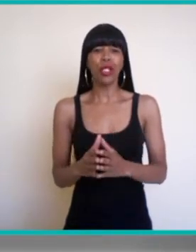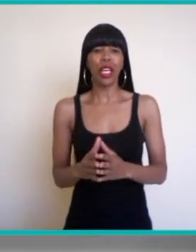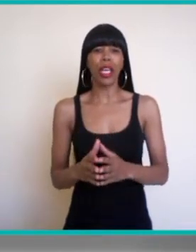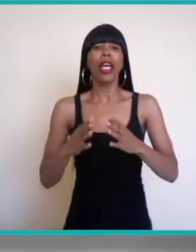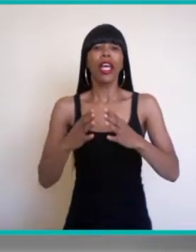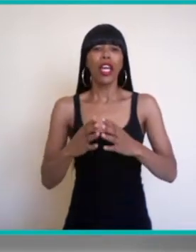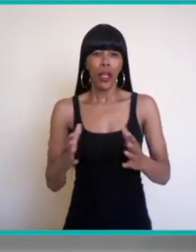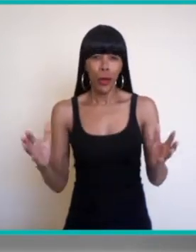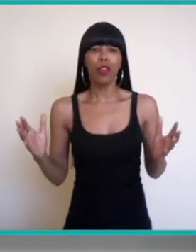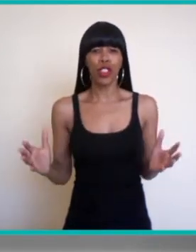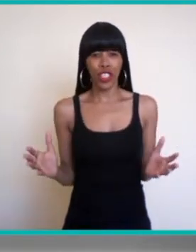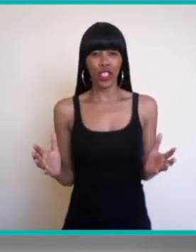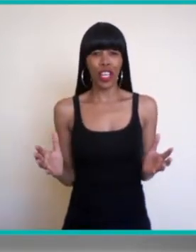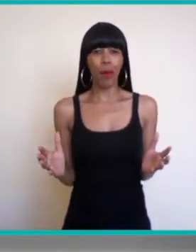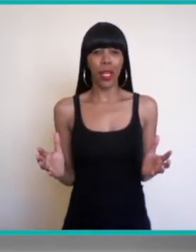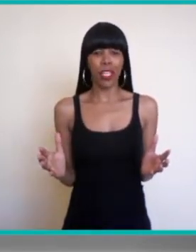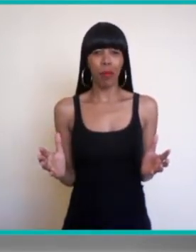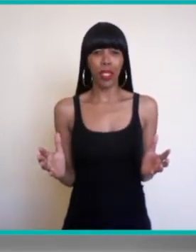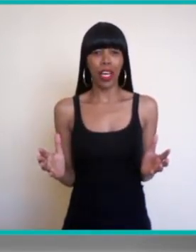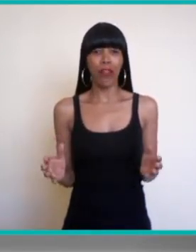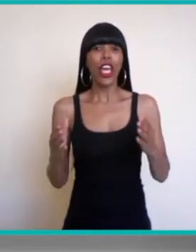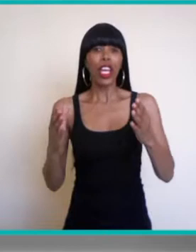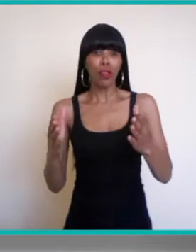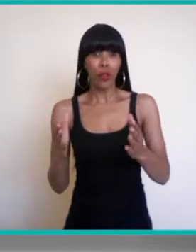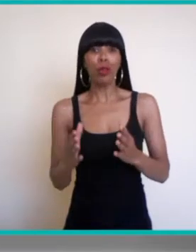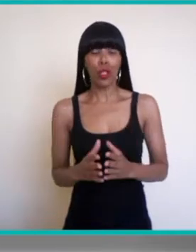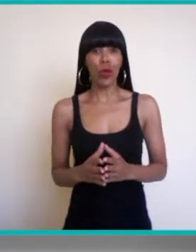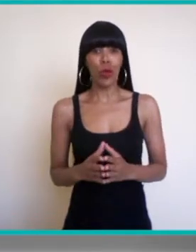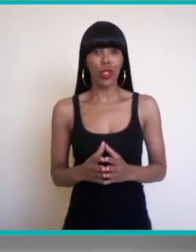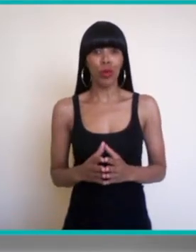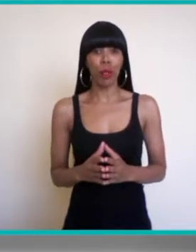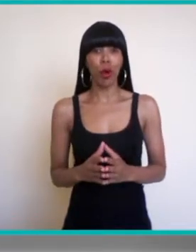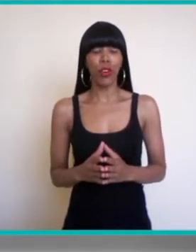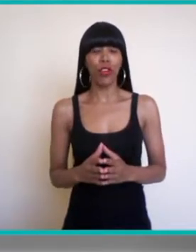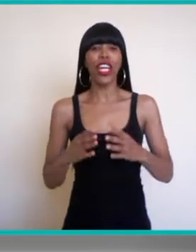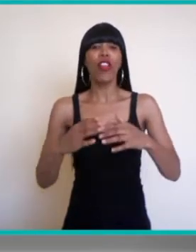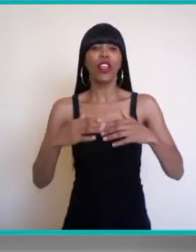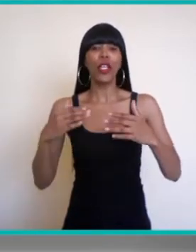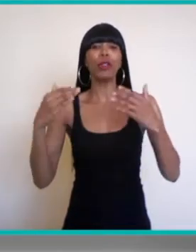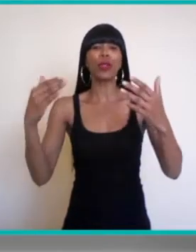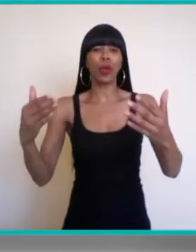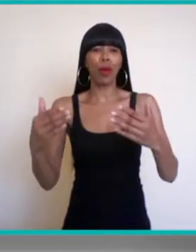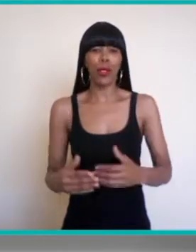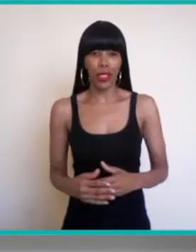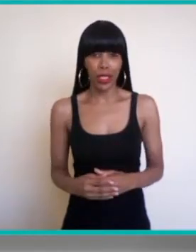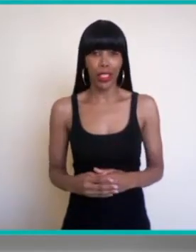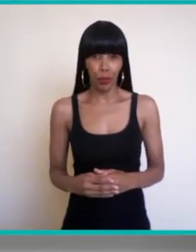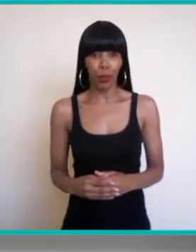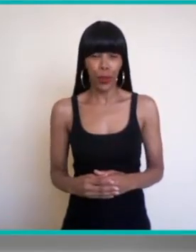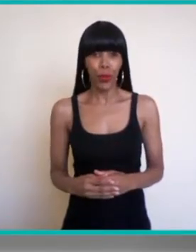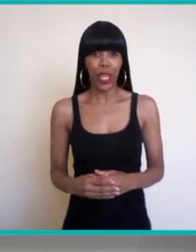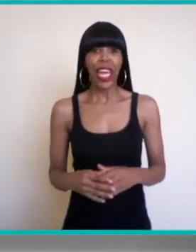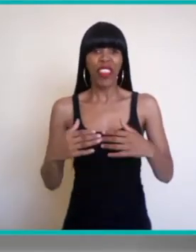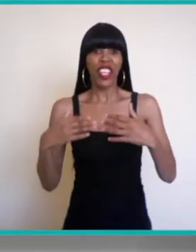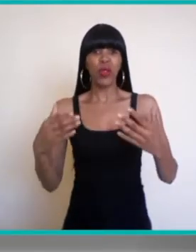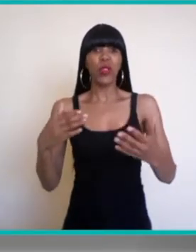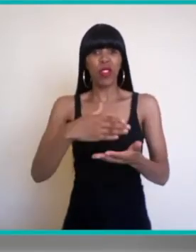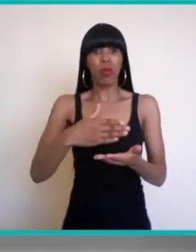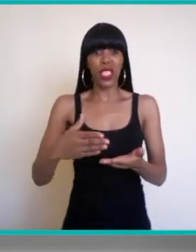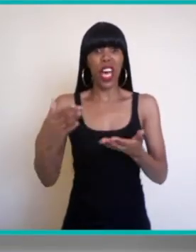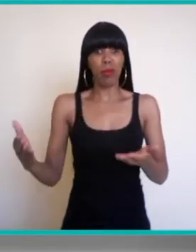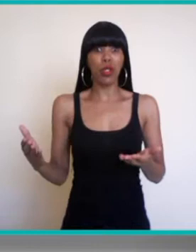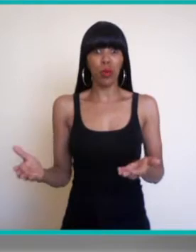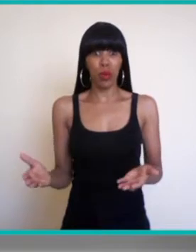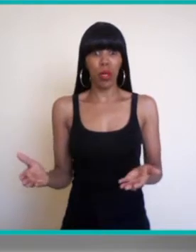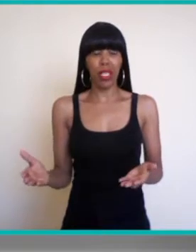and you say, here are the changes that I'm making in my life. If you still want to be a part of it, then here's what I'm going to need from you. And then you